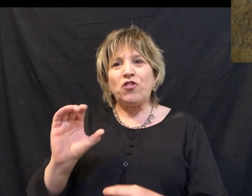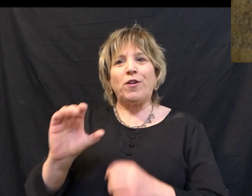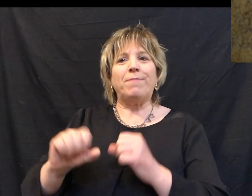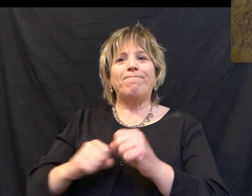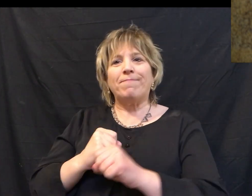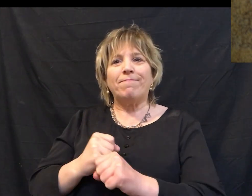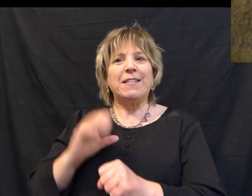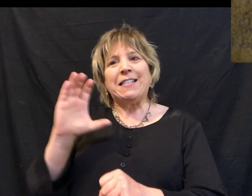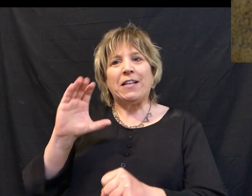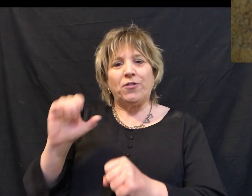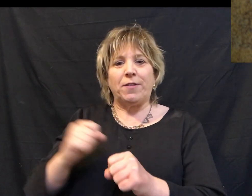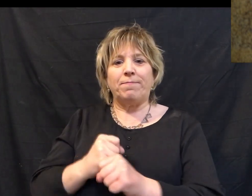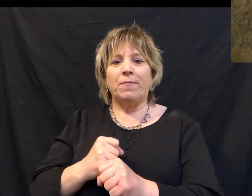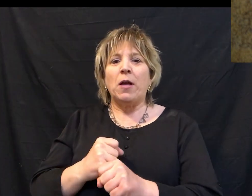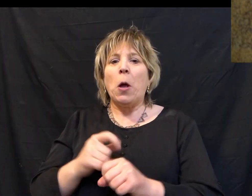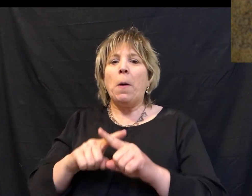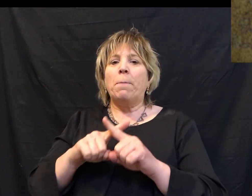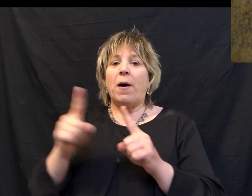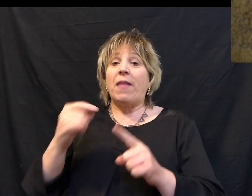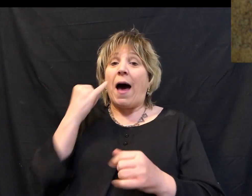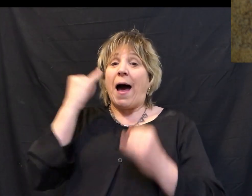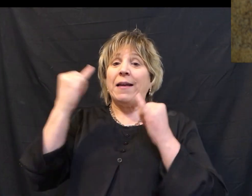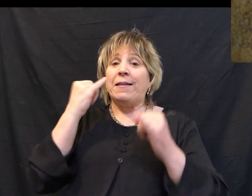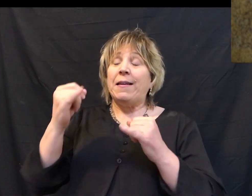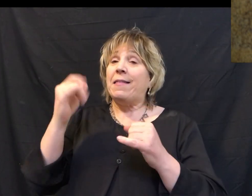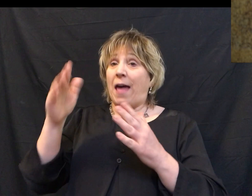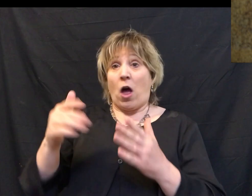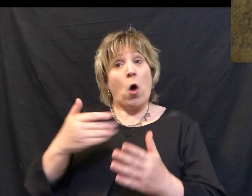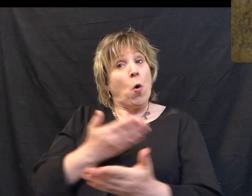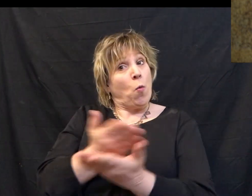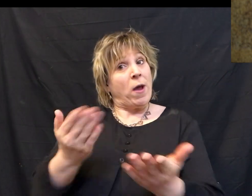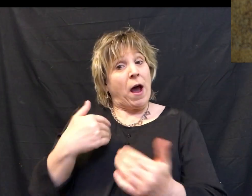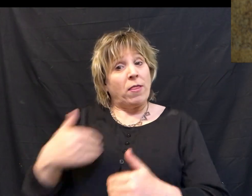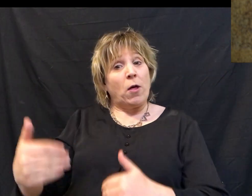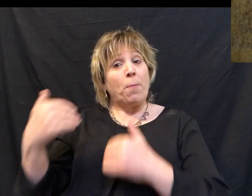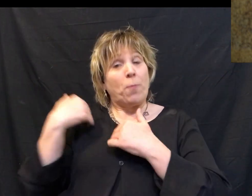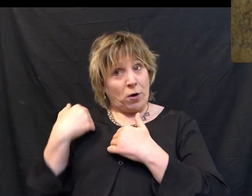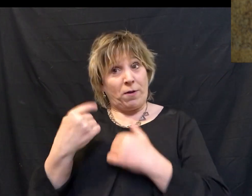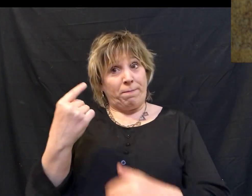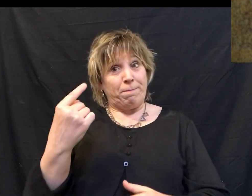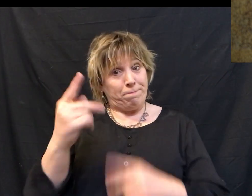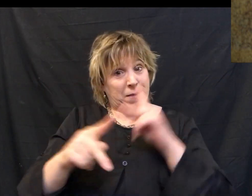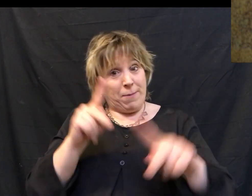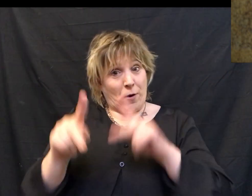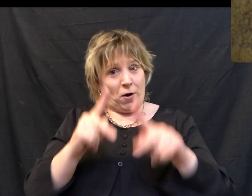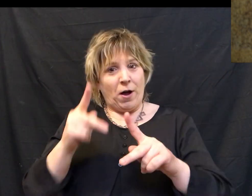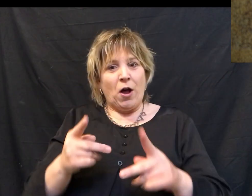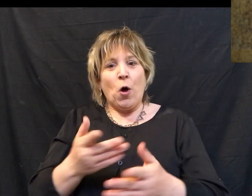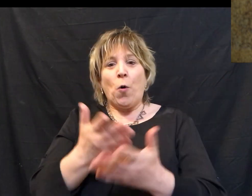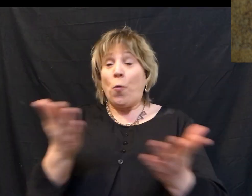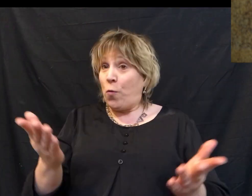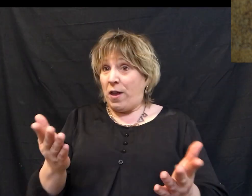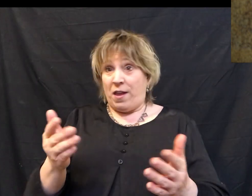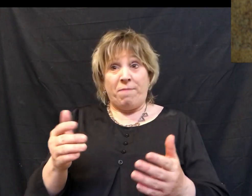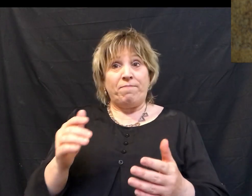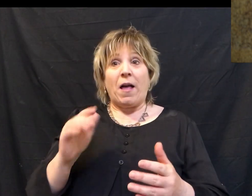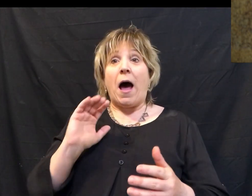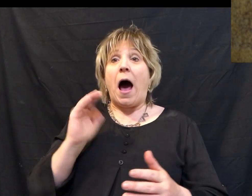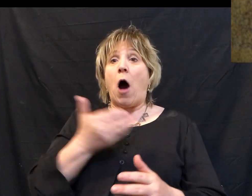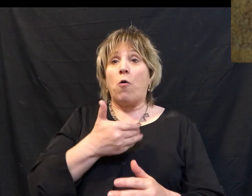the centuries. It's a wonderful work, but it sets up the idea that we are the burdened ones. And we, on